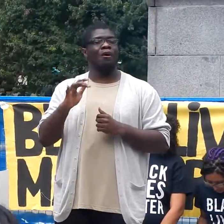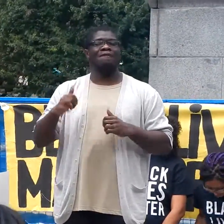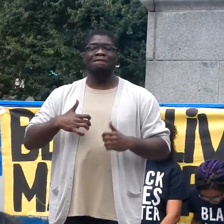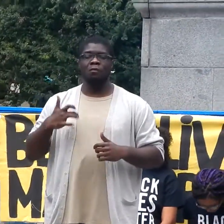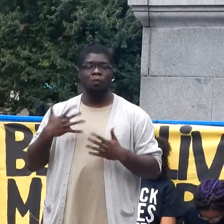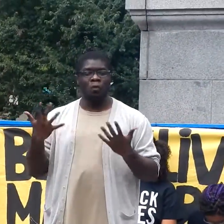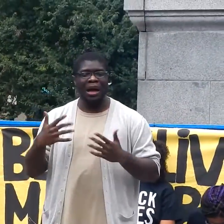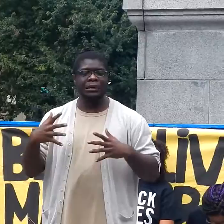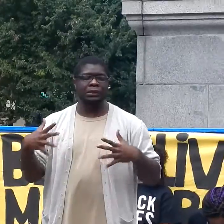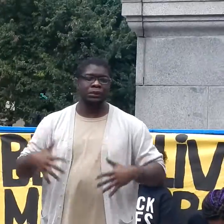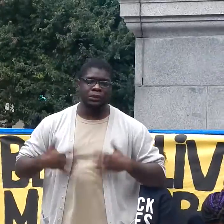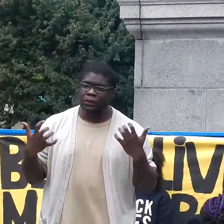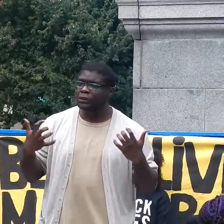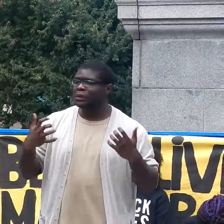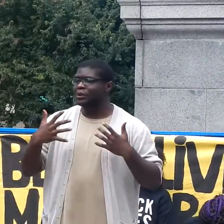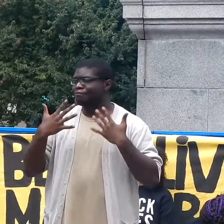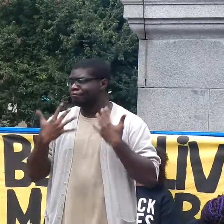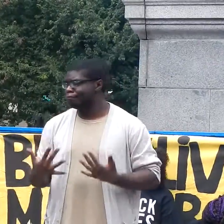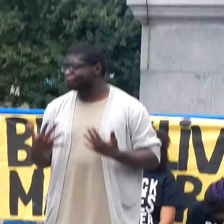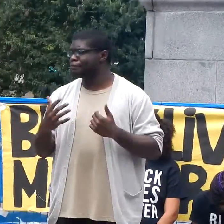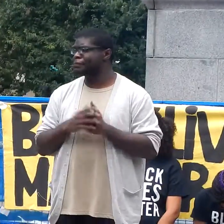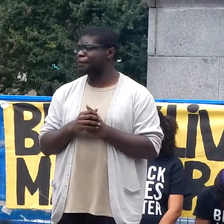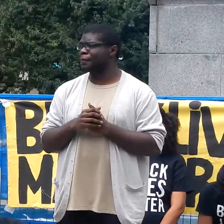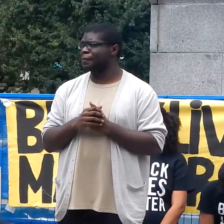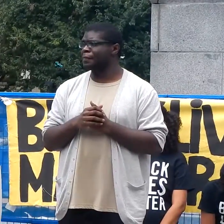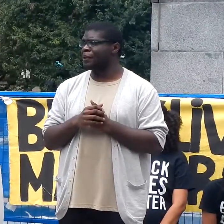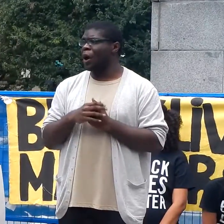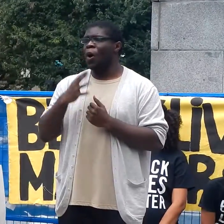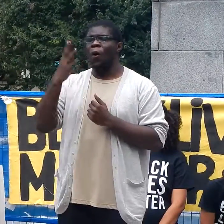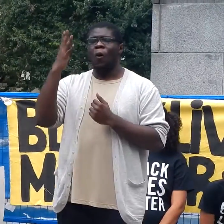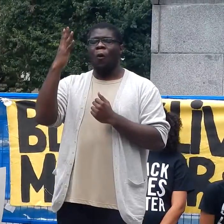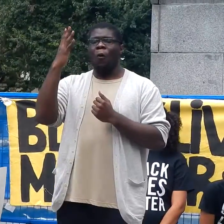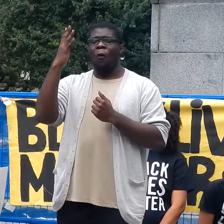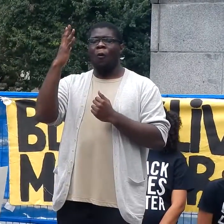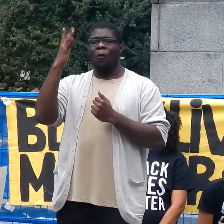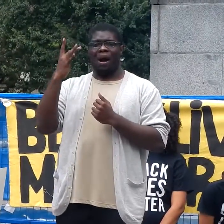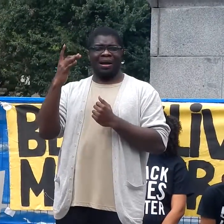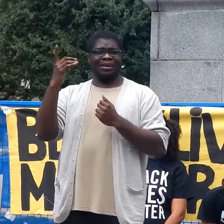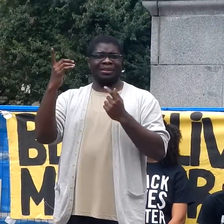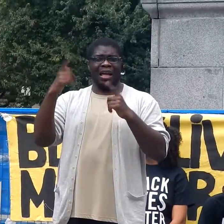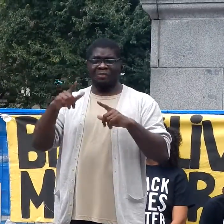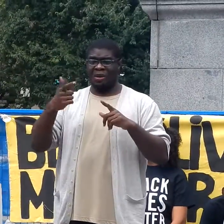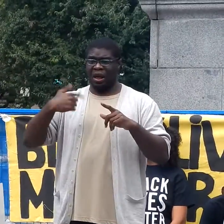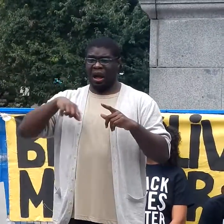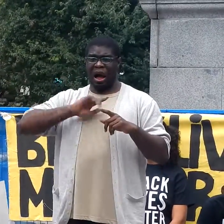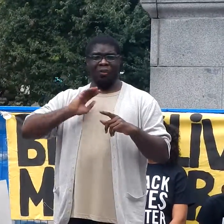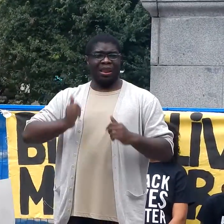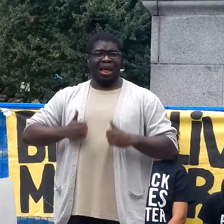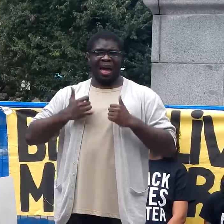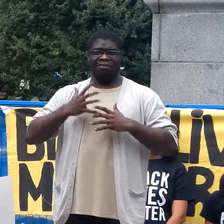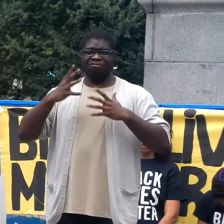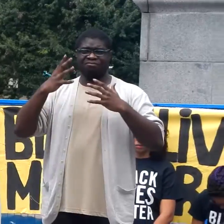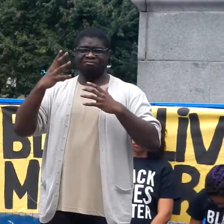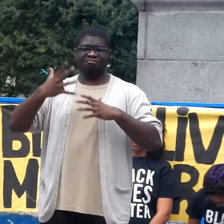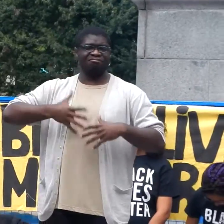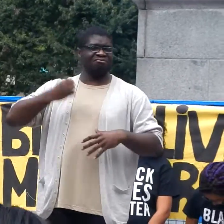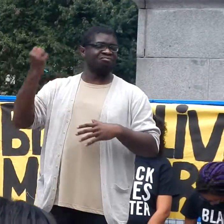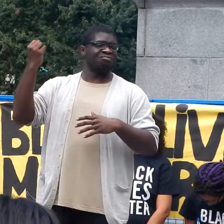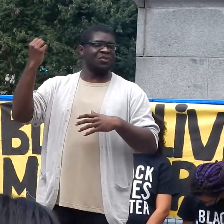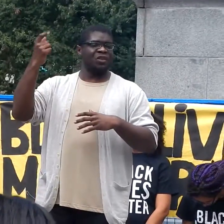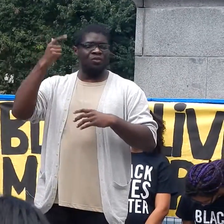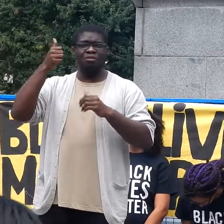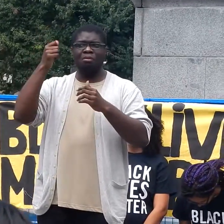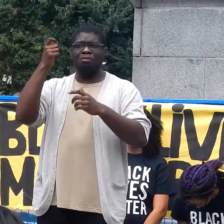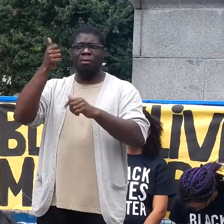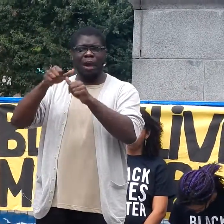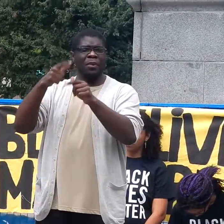despair why does it take our bodies to be slain to remind people that black lives matter why does it take events 3,000